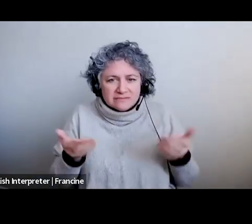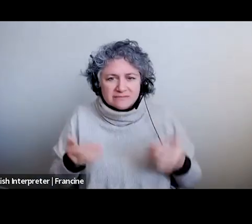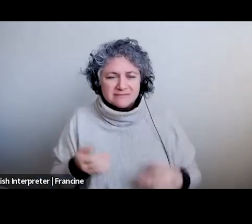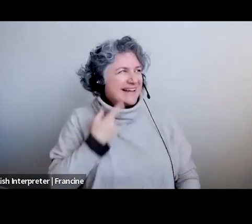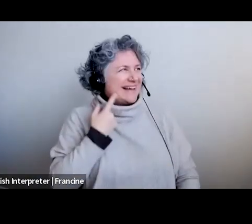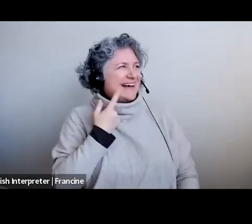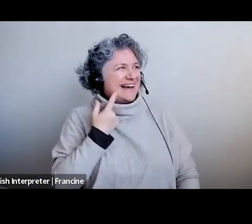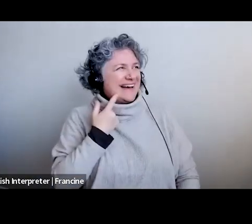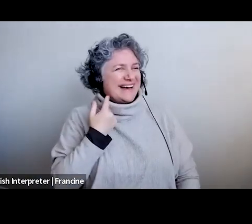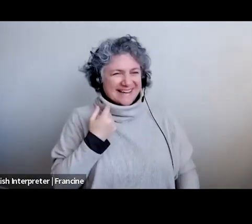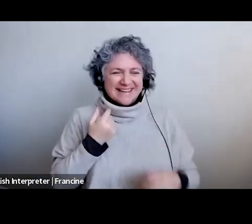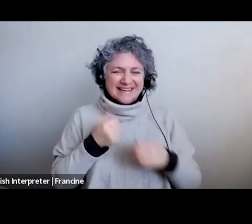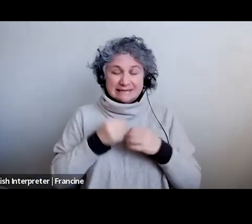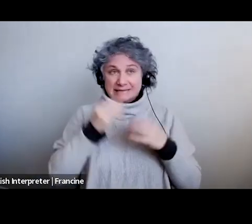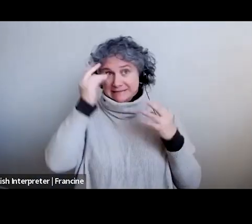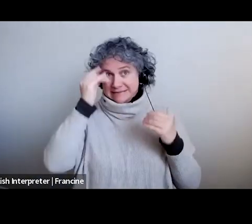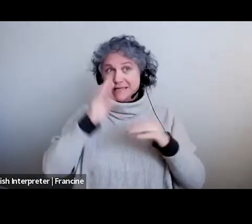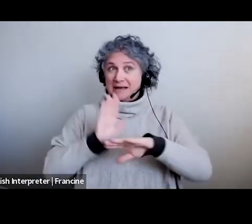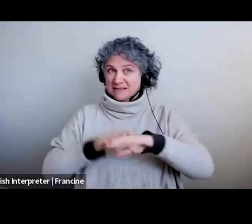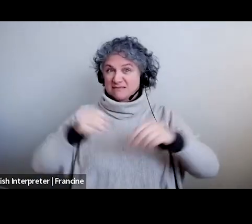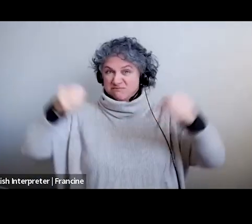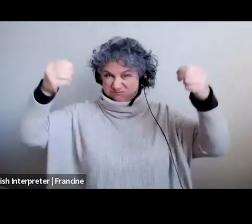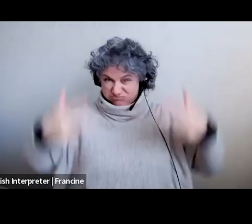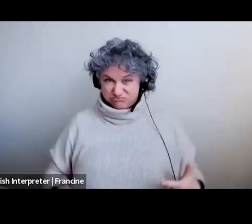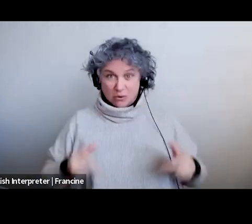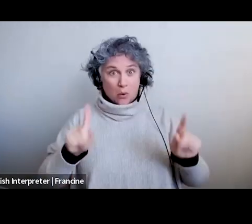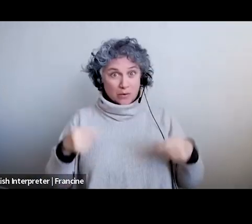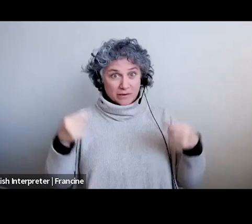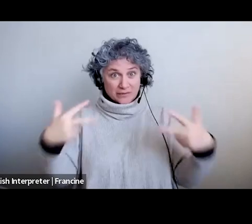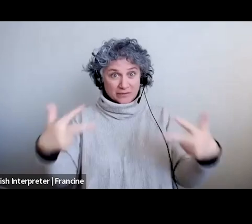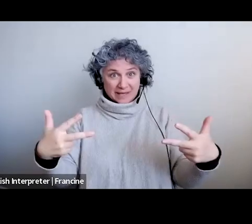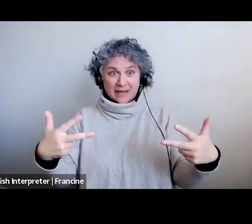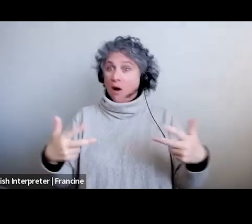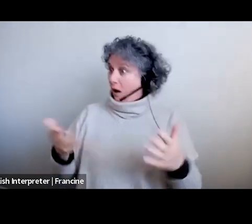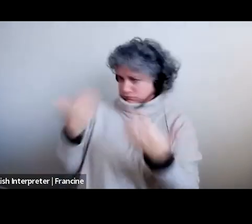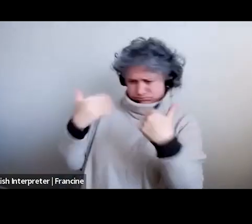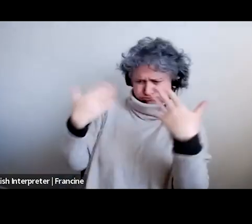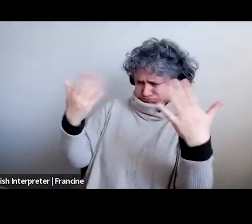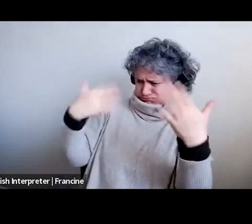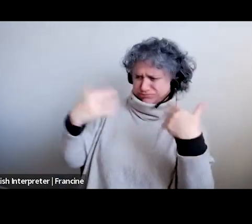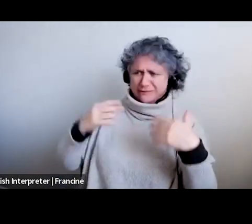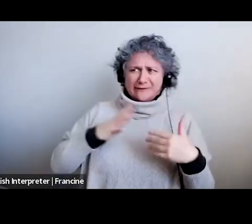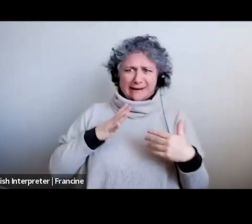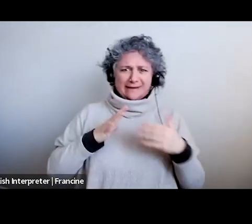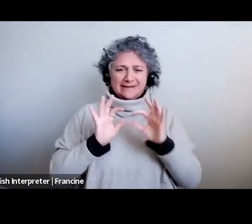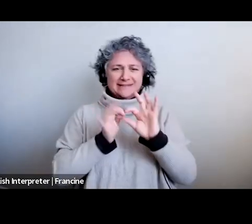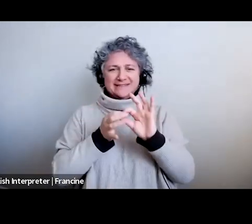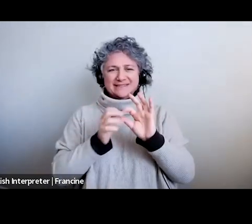i could i could offer a ton only three that's oh okay go crazy